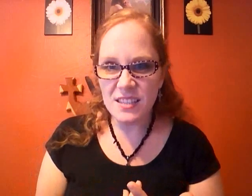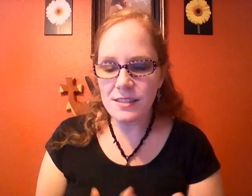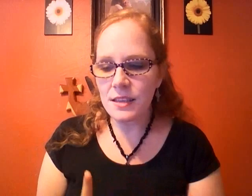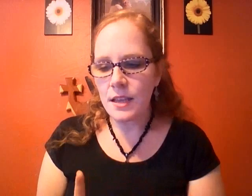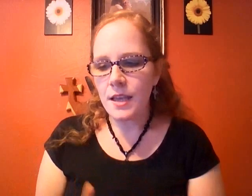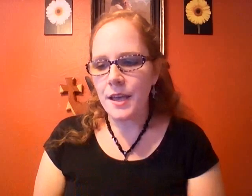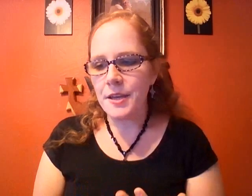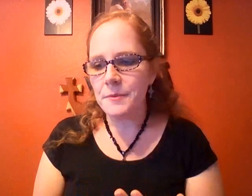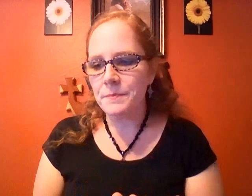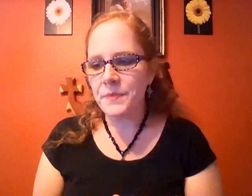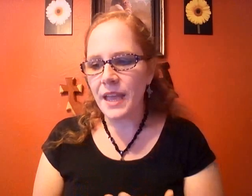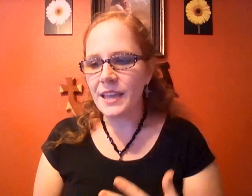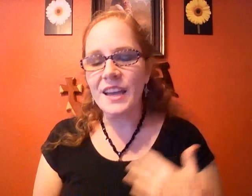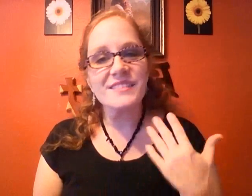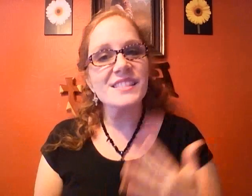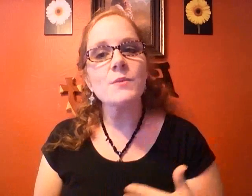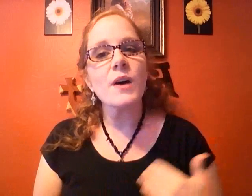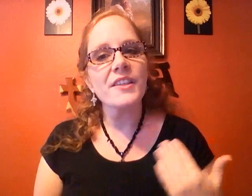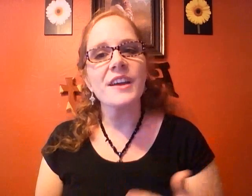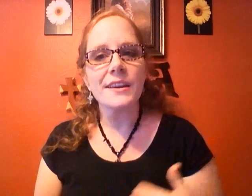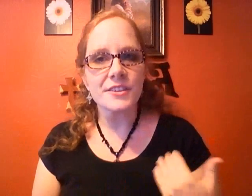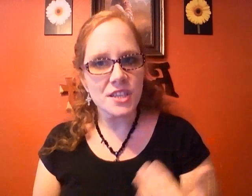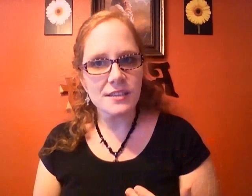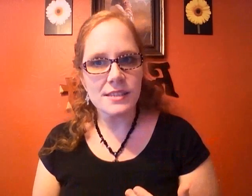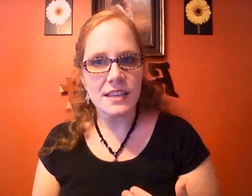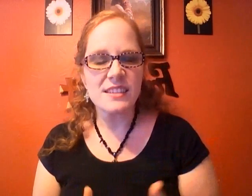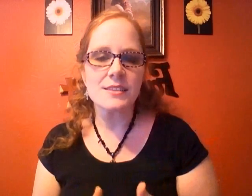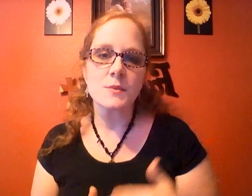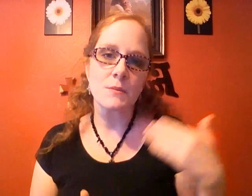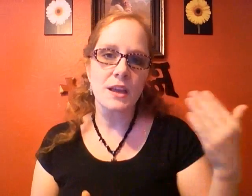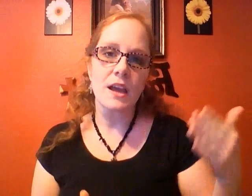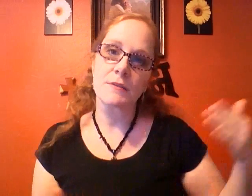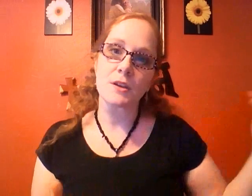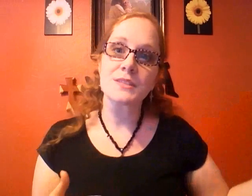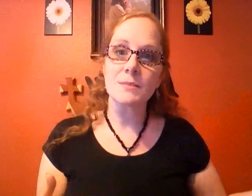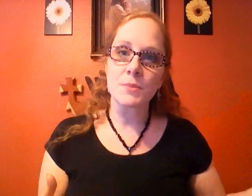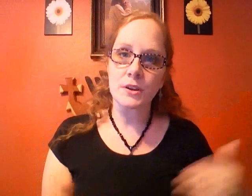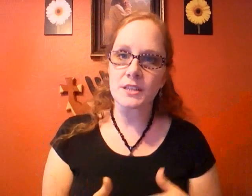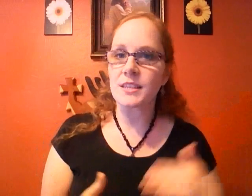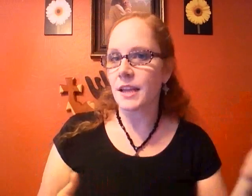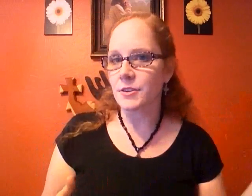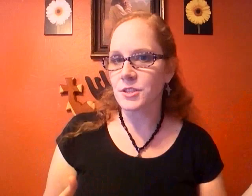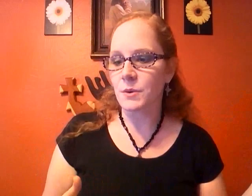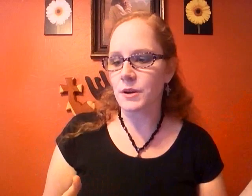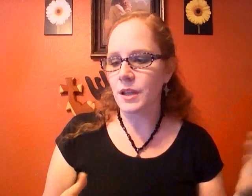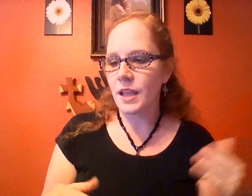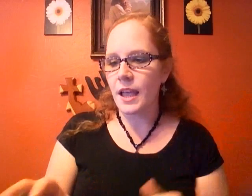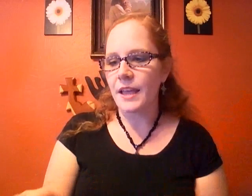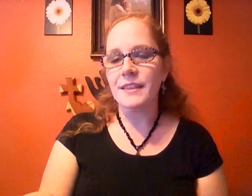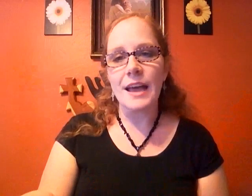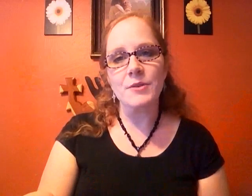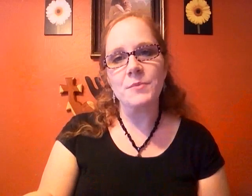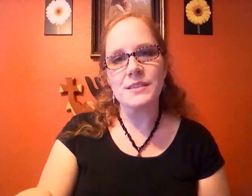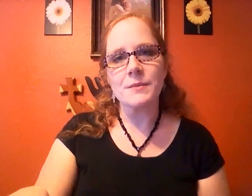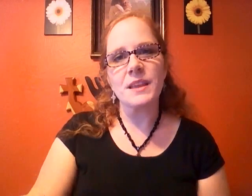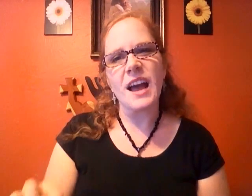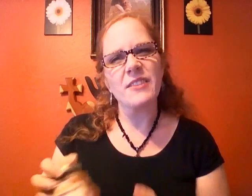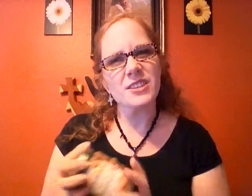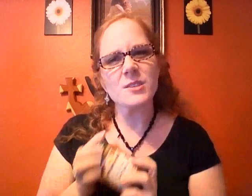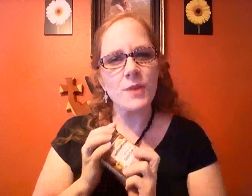and kind of see what other energies and this is when we kind of go deeper into the energy work and then that would be something I would just